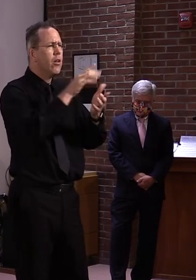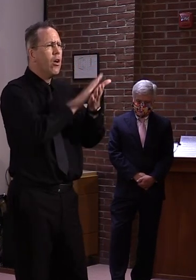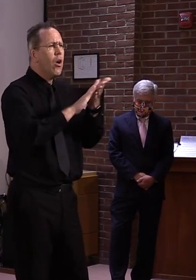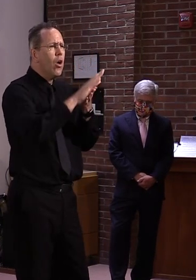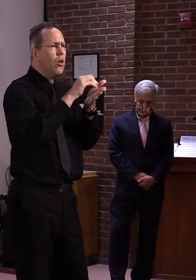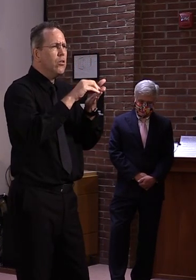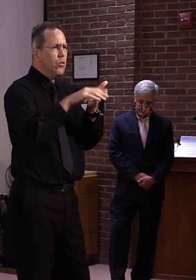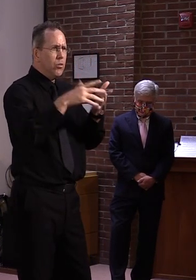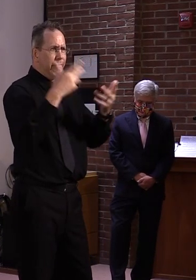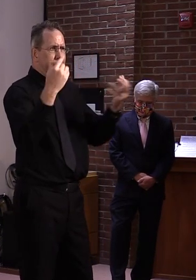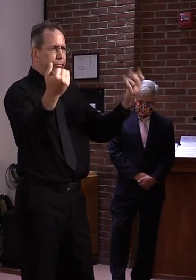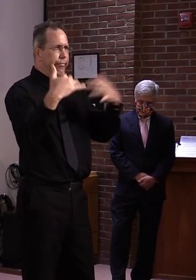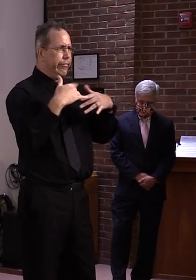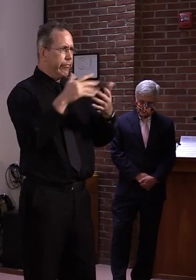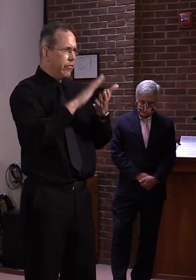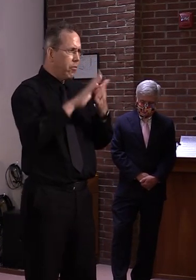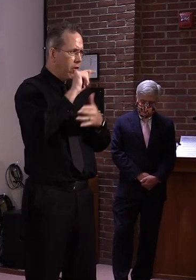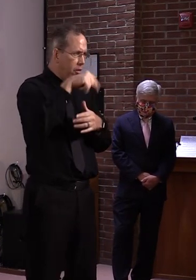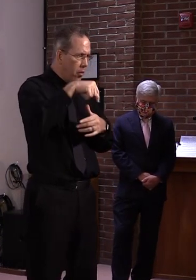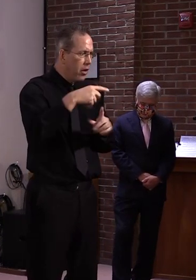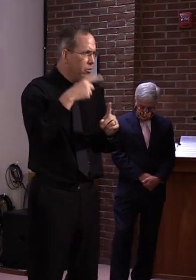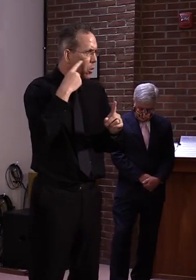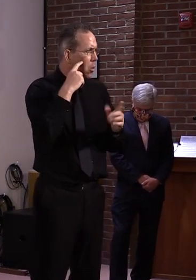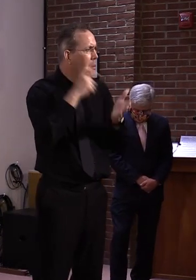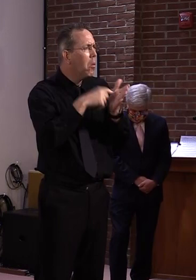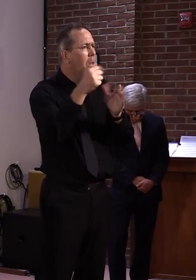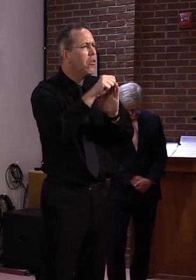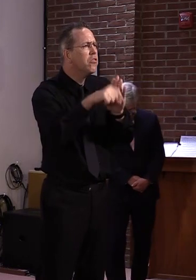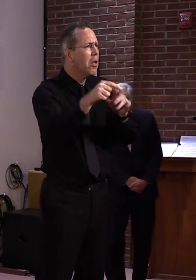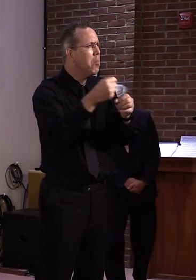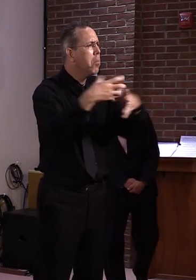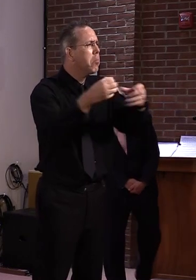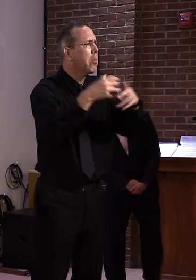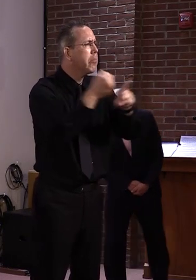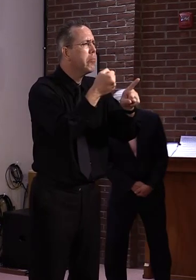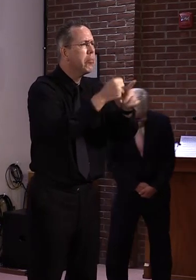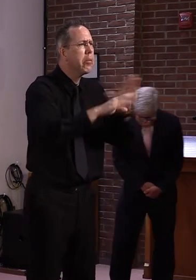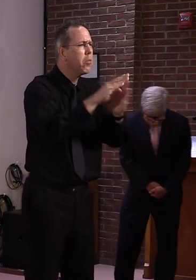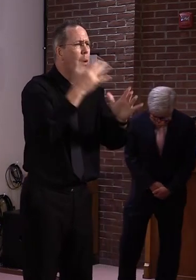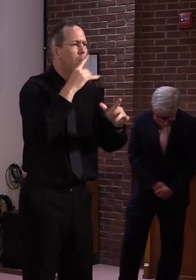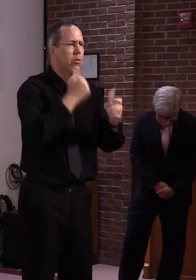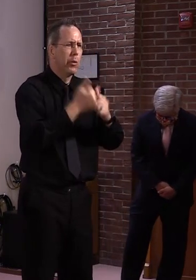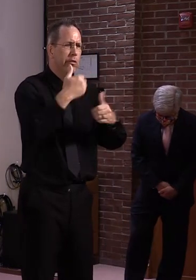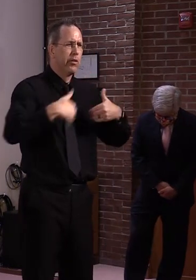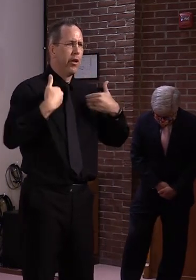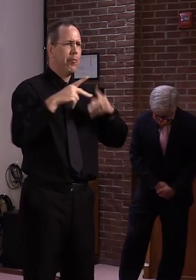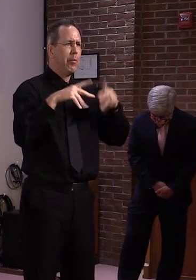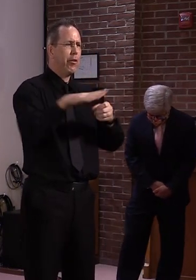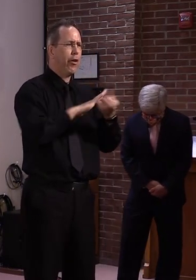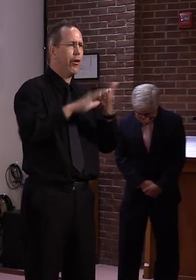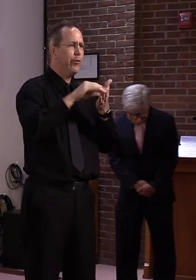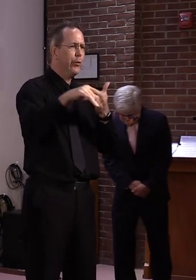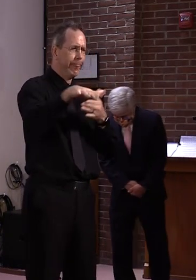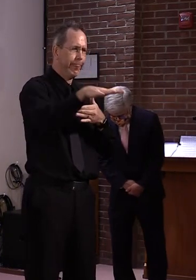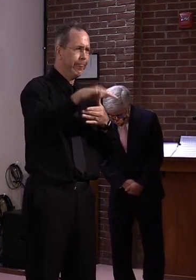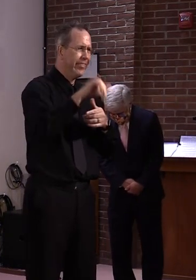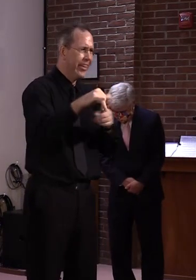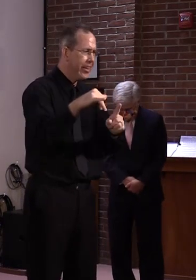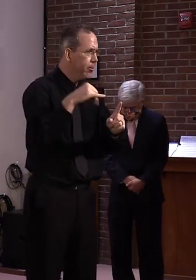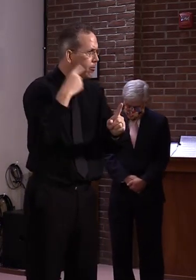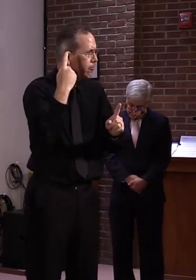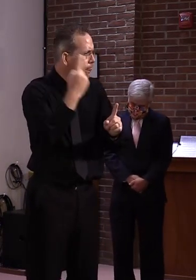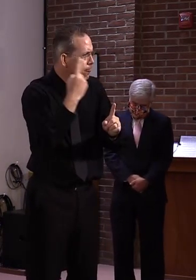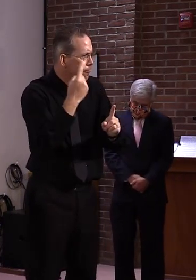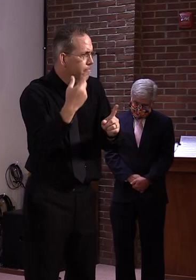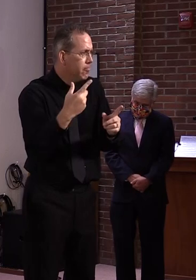And given to recommendations to colleges when they open, and if